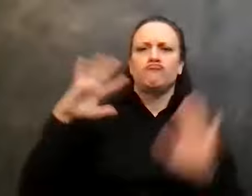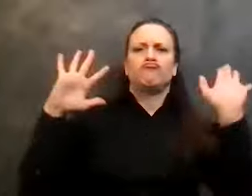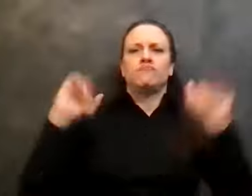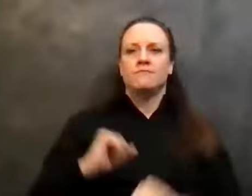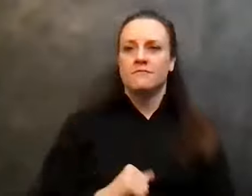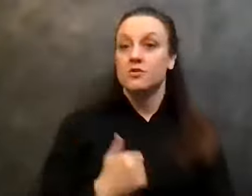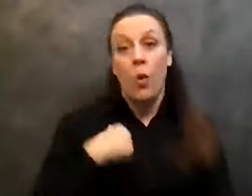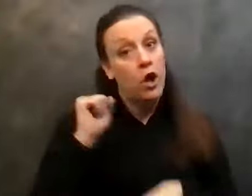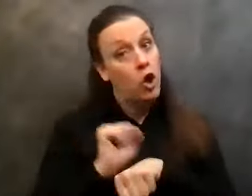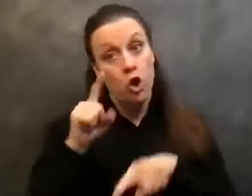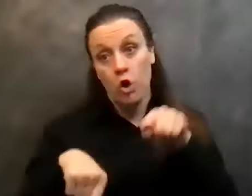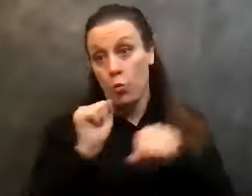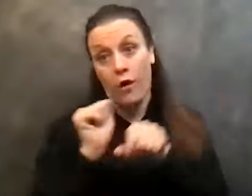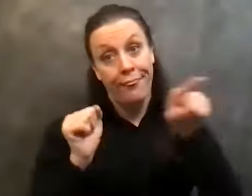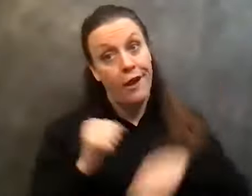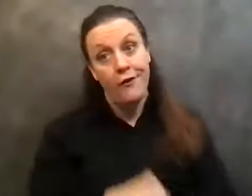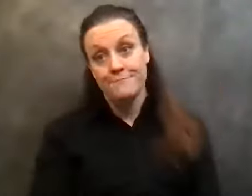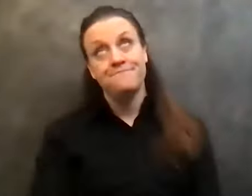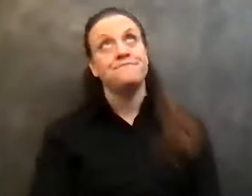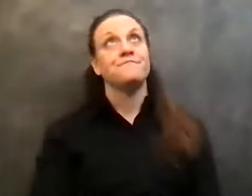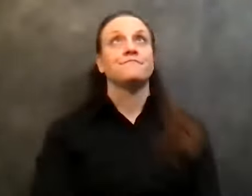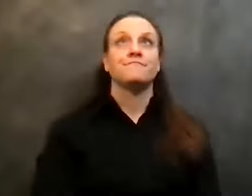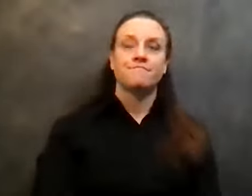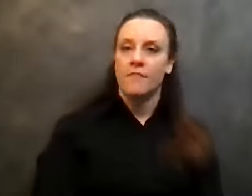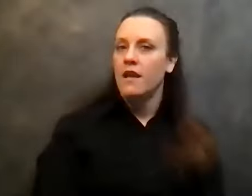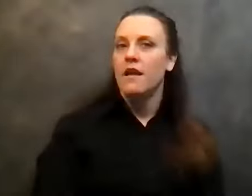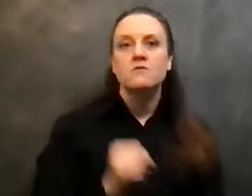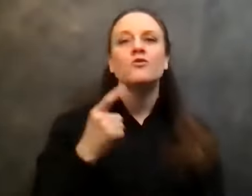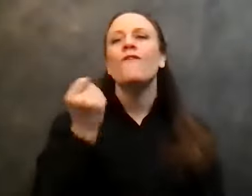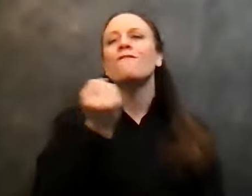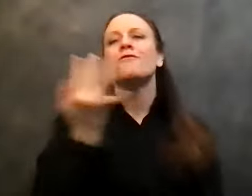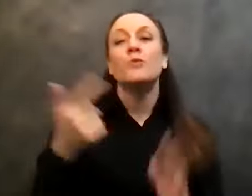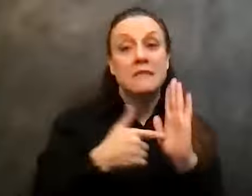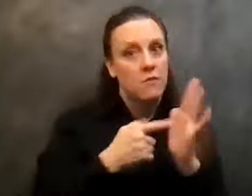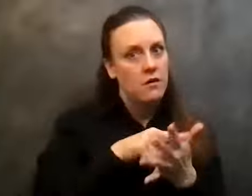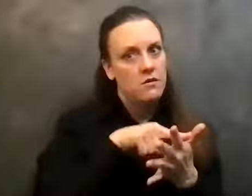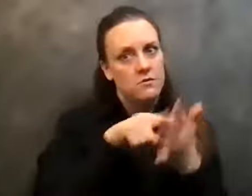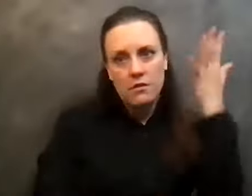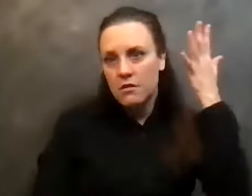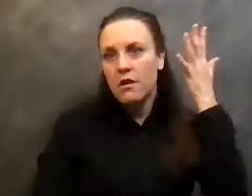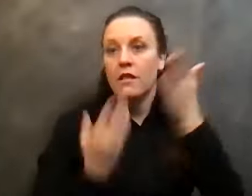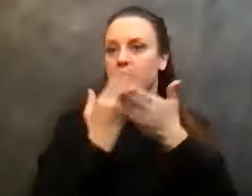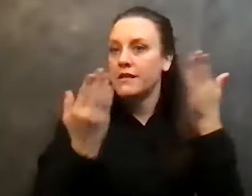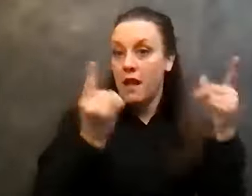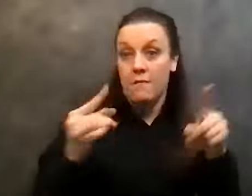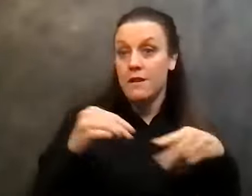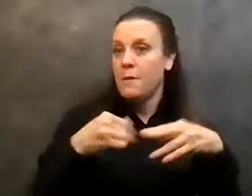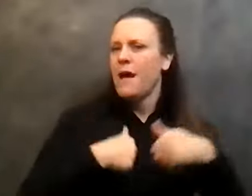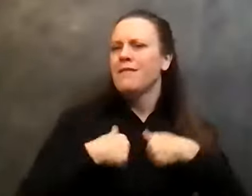there anymore. I mean, you know, those are just a couple of examples of a million things that happened in my life, a million breaks